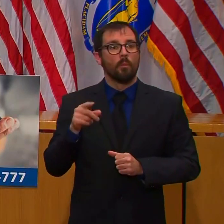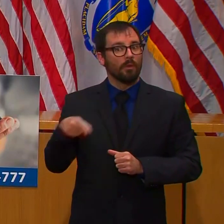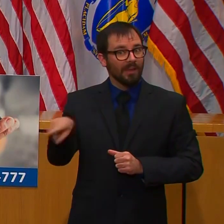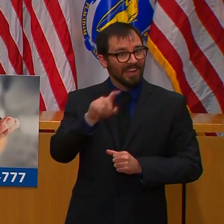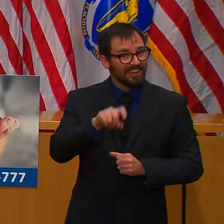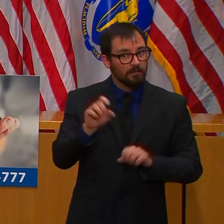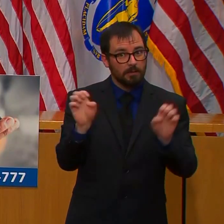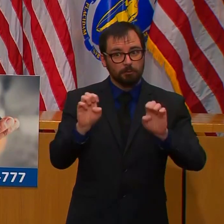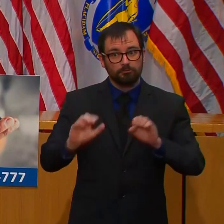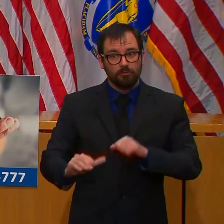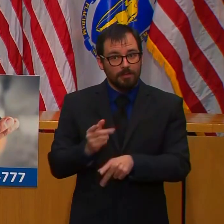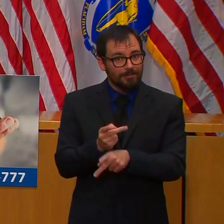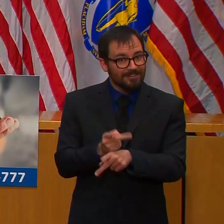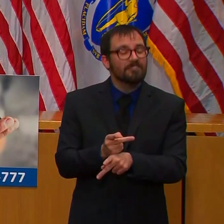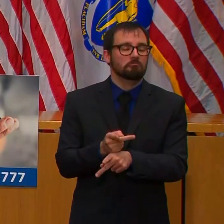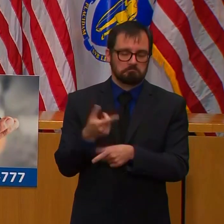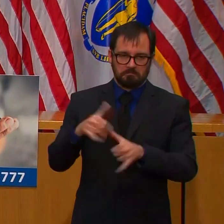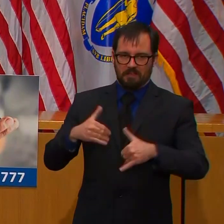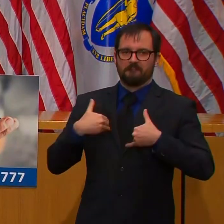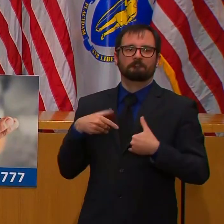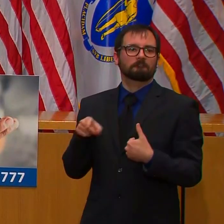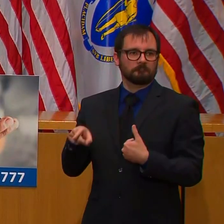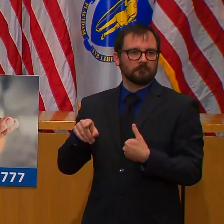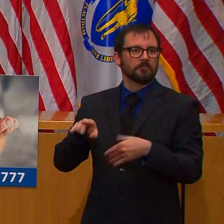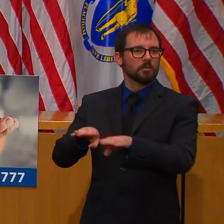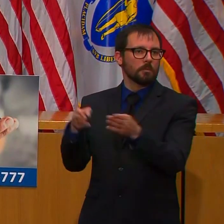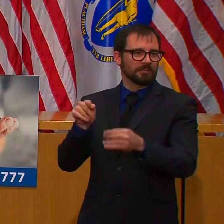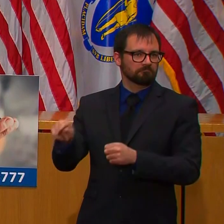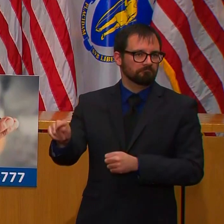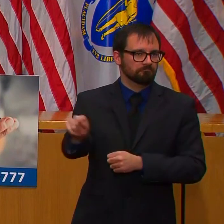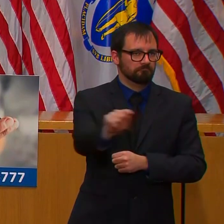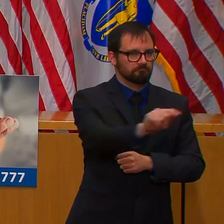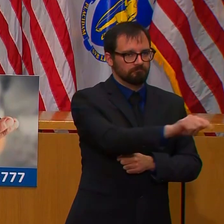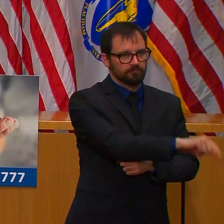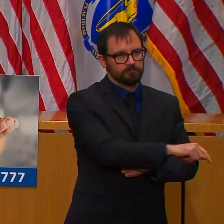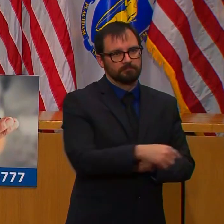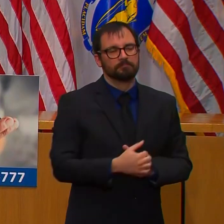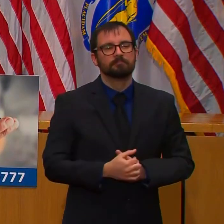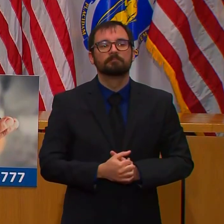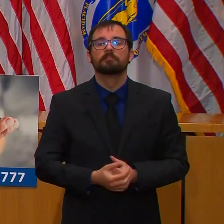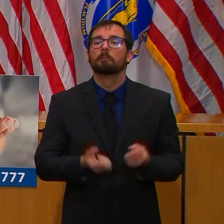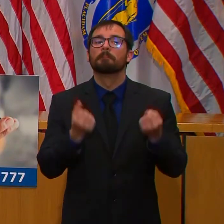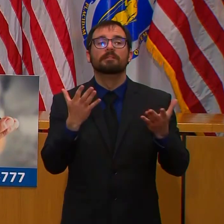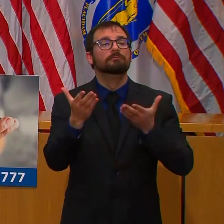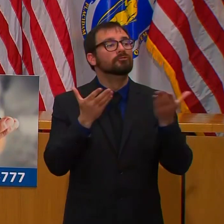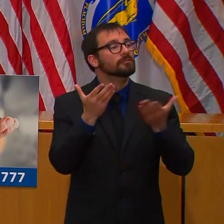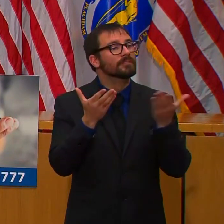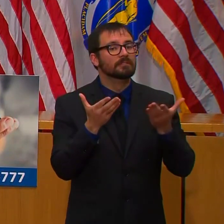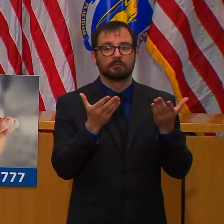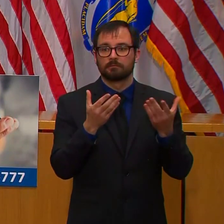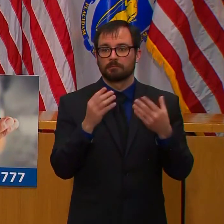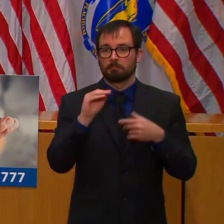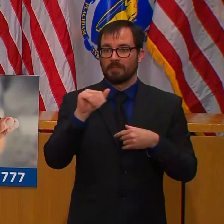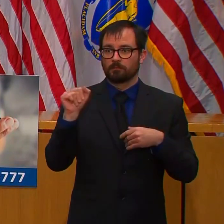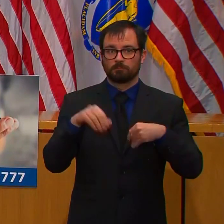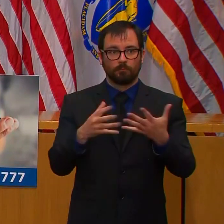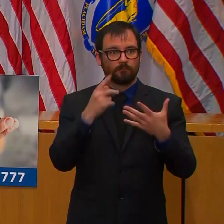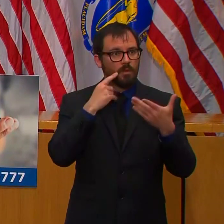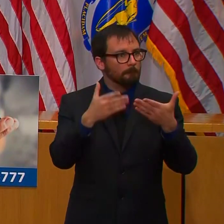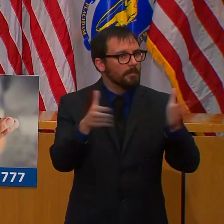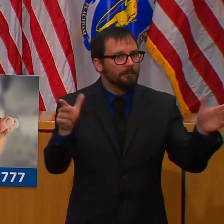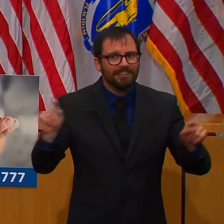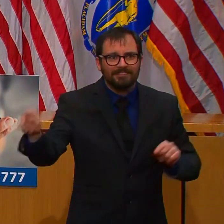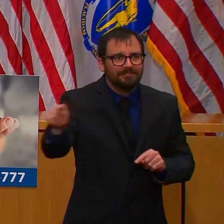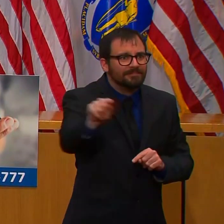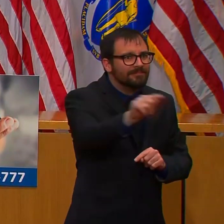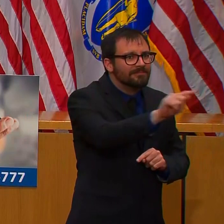Commonwealth that are public or customer facing are still being provided in person, but people should use online tools